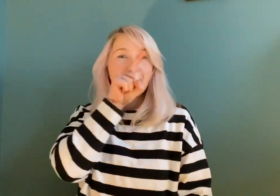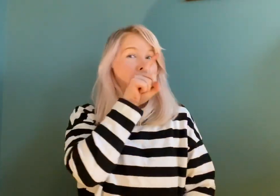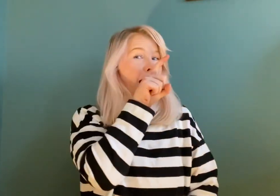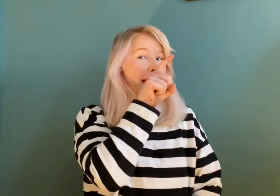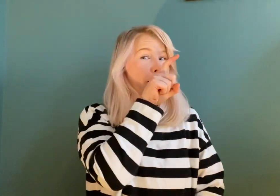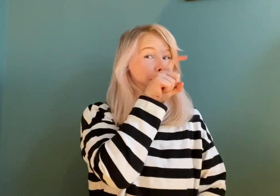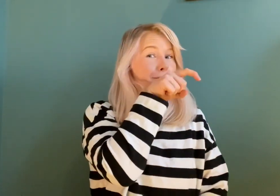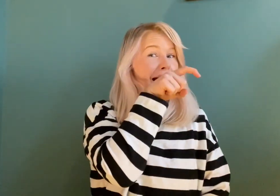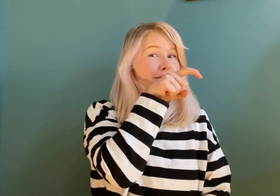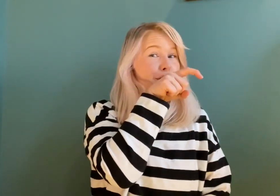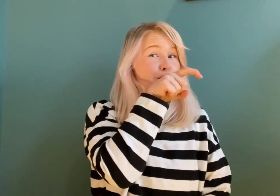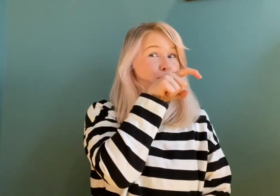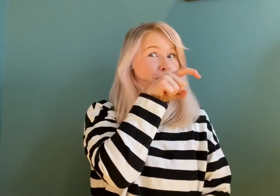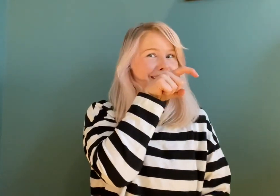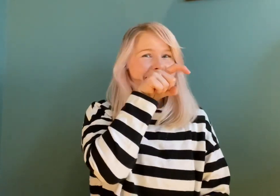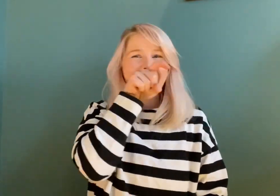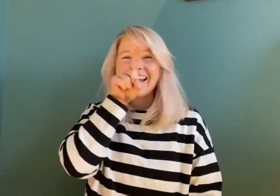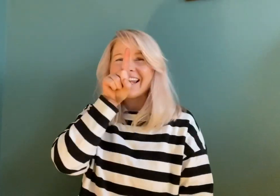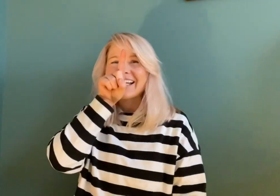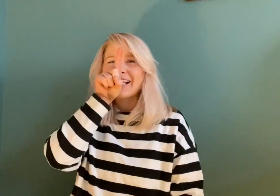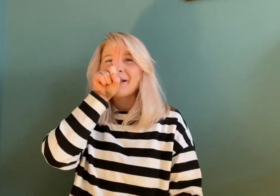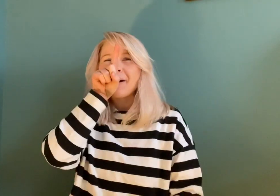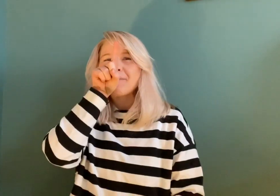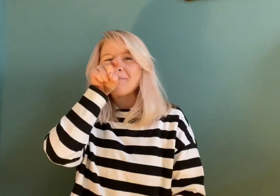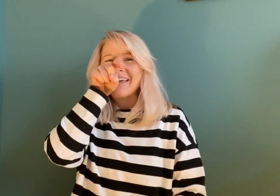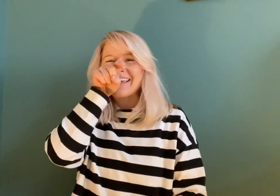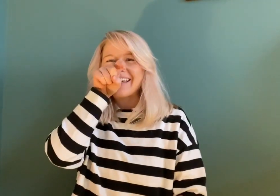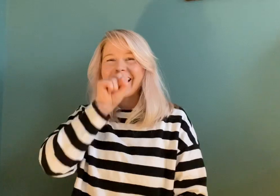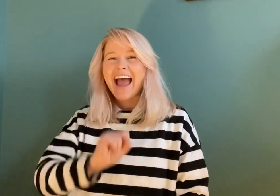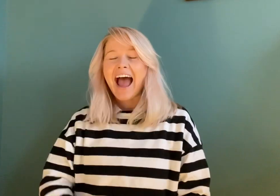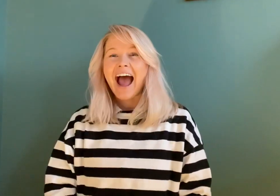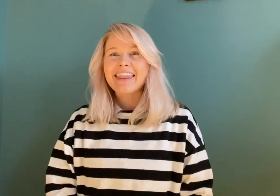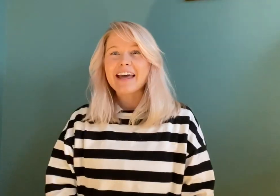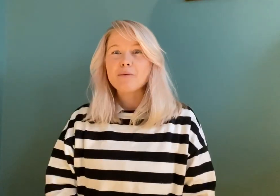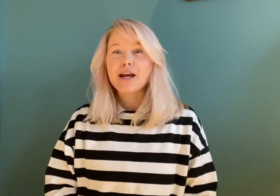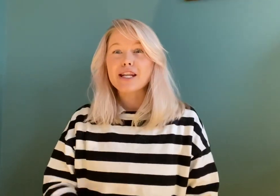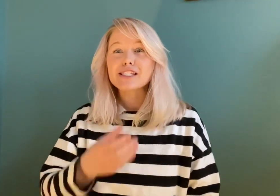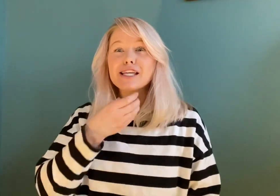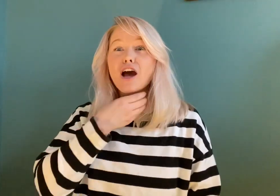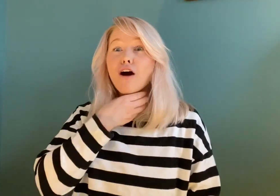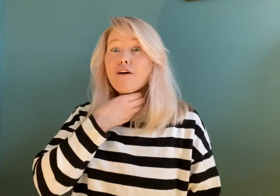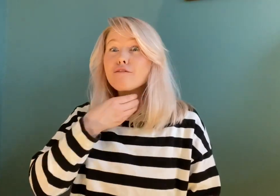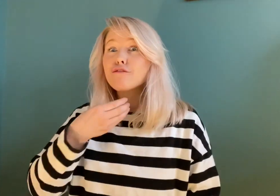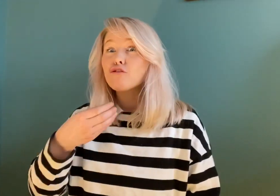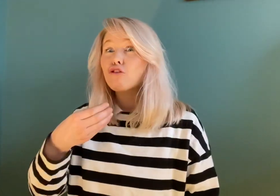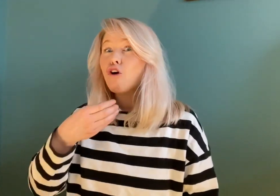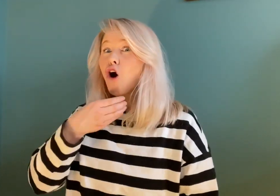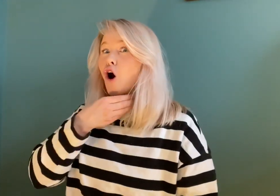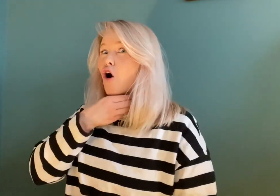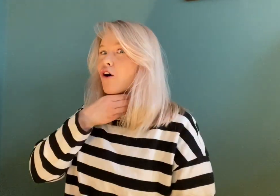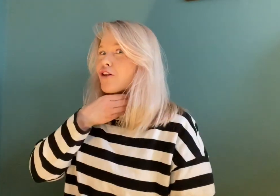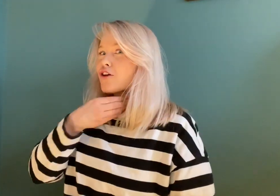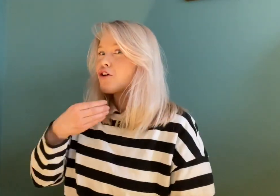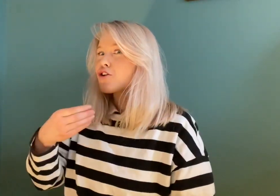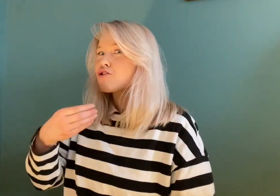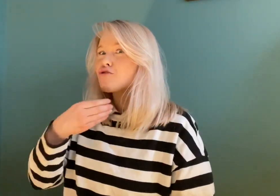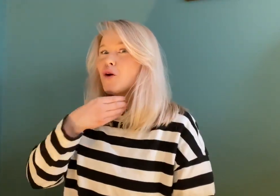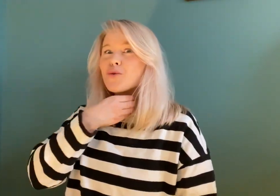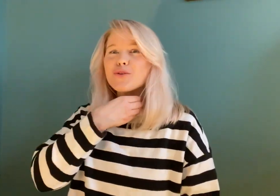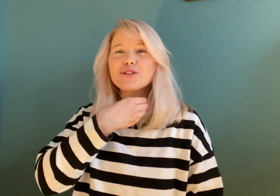a parrot with a little beak. And then we're going to see a frog that croaks,